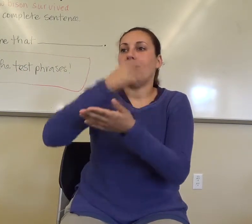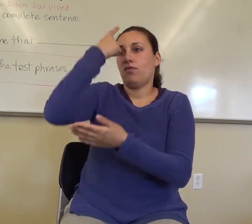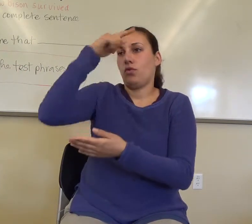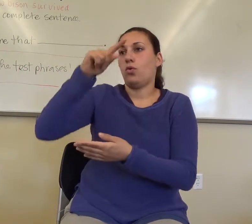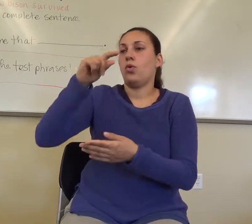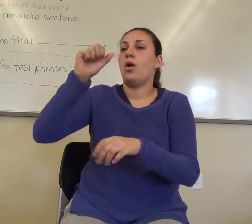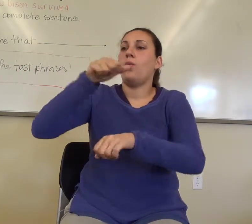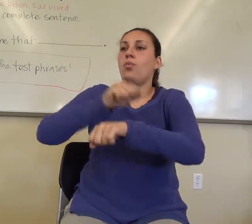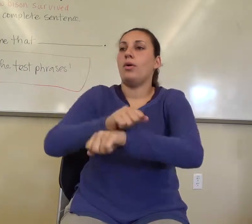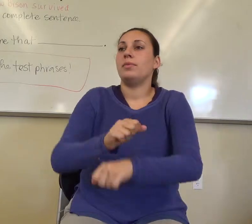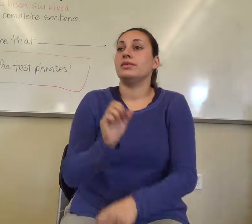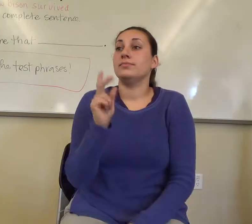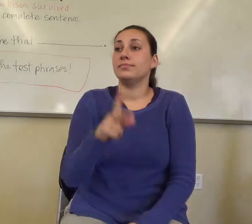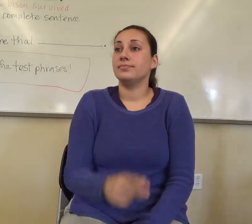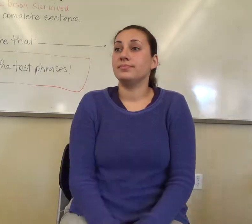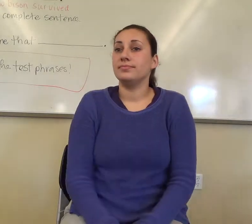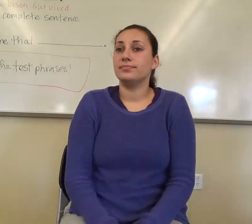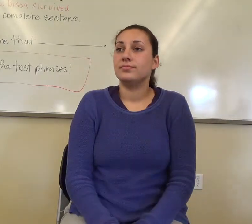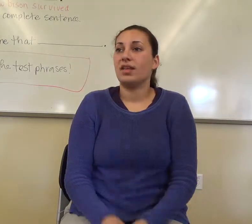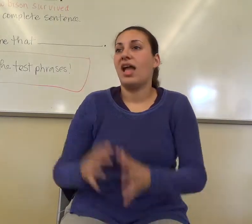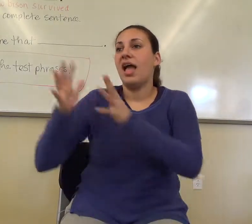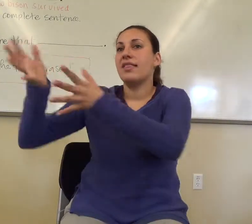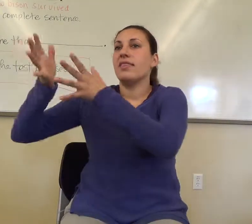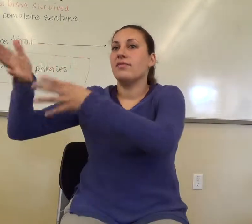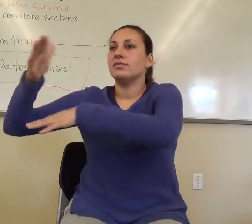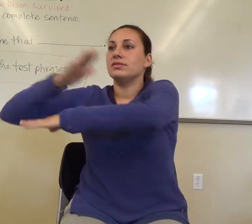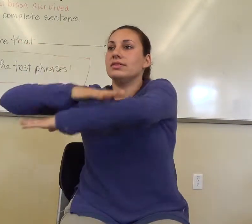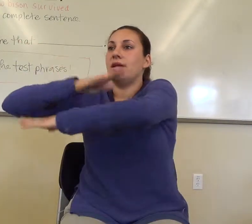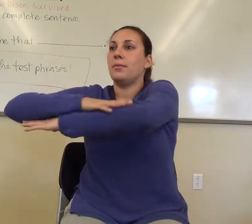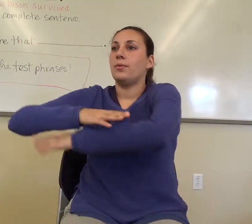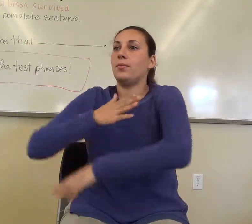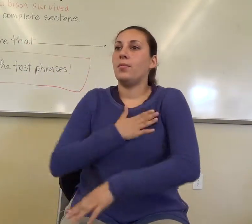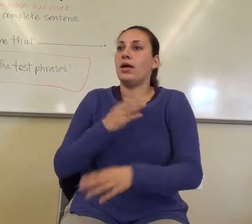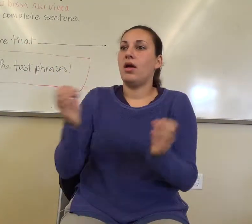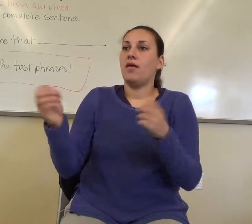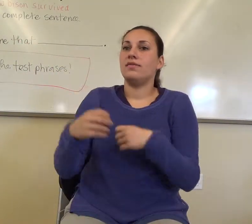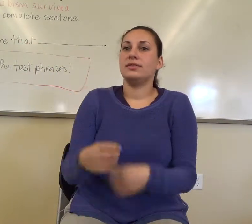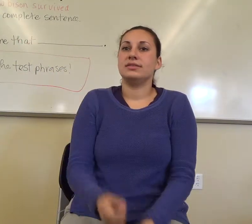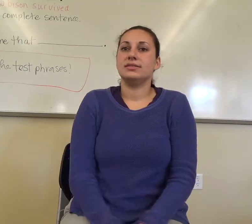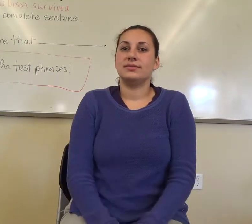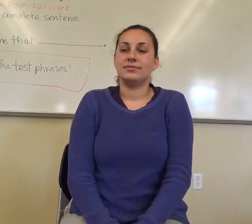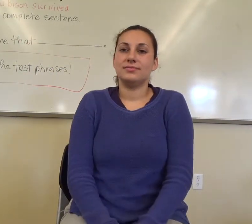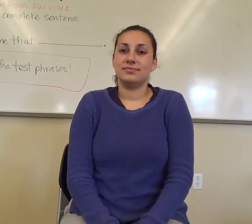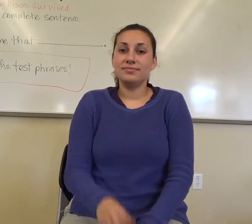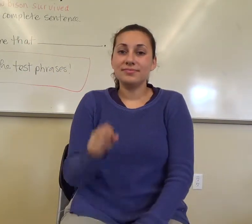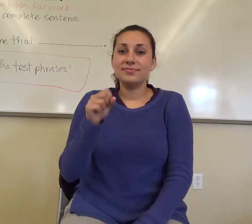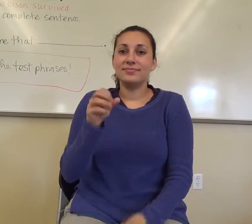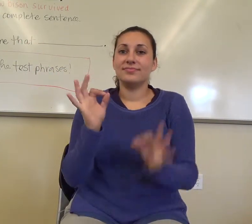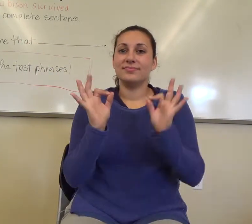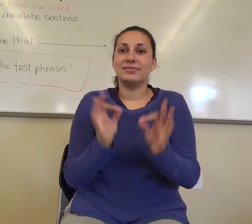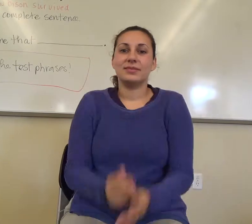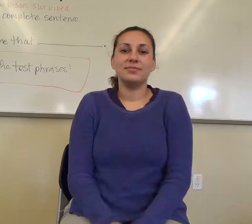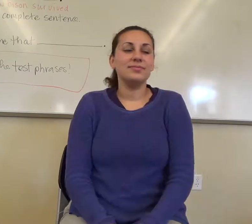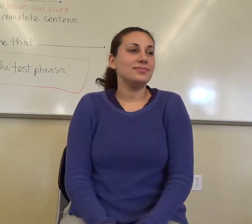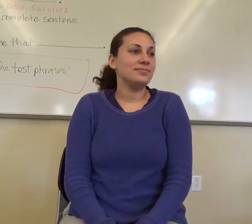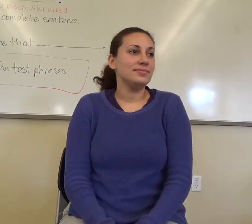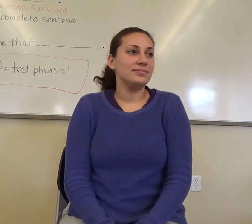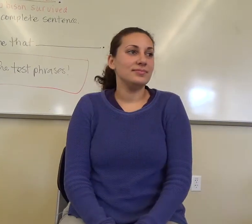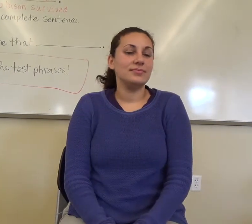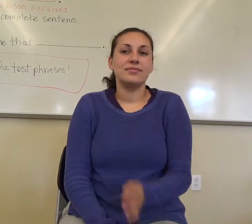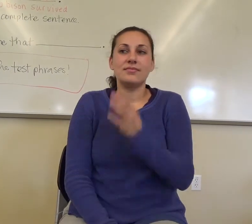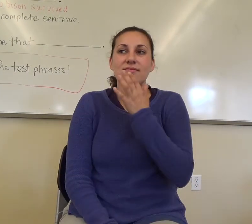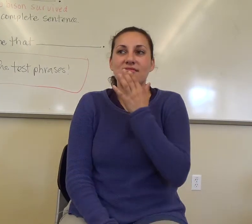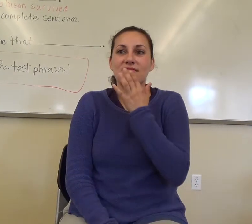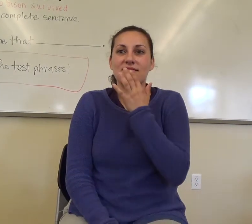-up that I left up on my door. And then you can sign it. Okay. What is